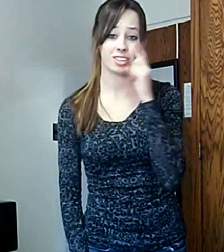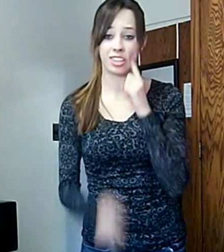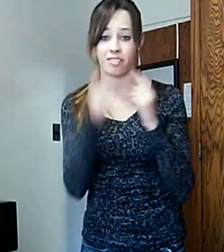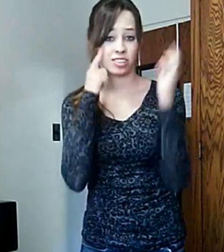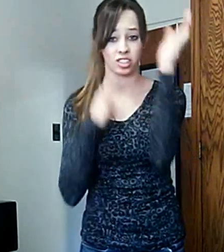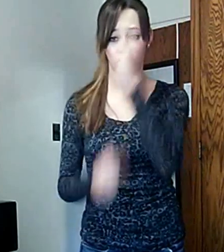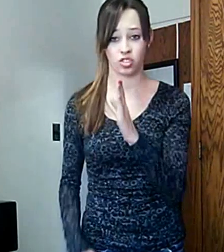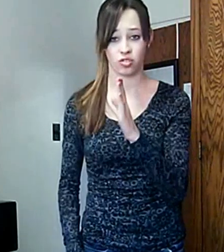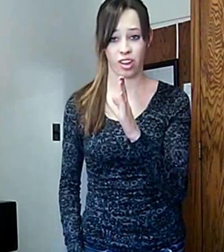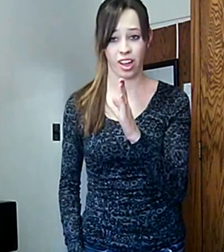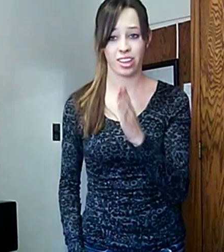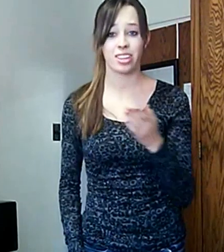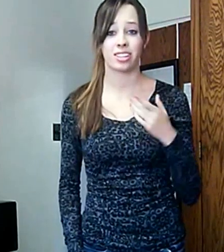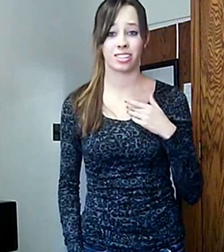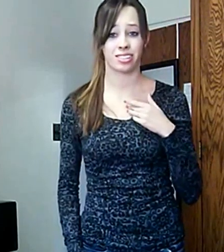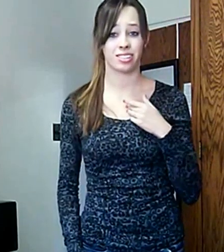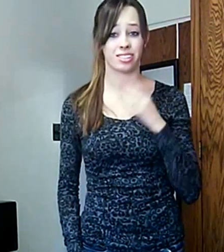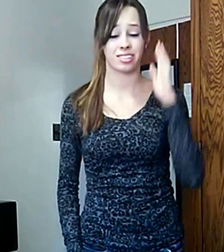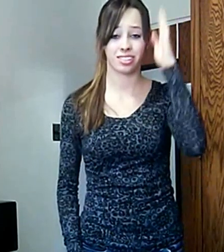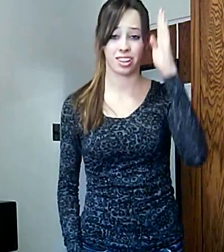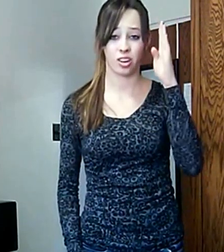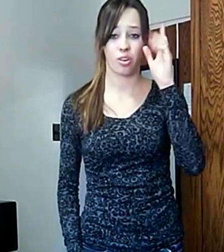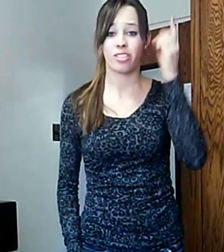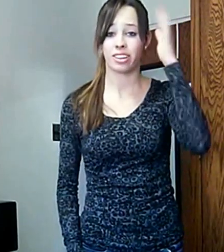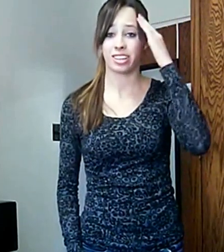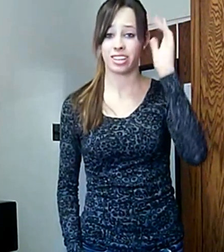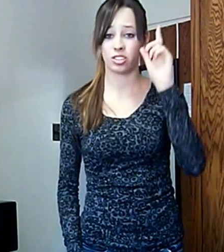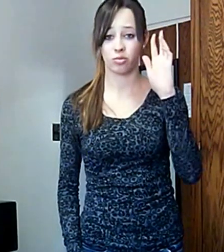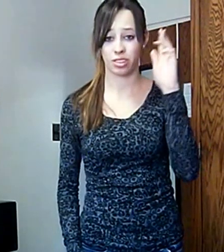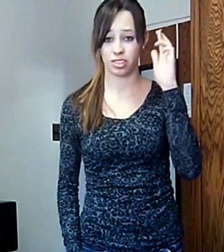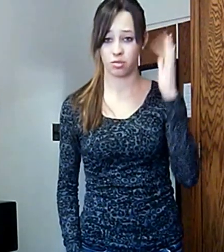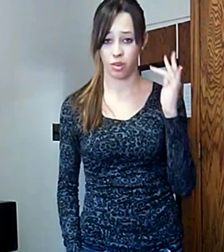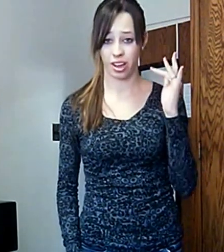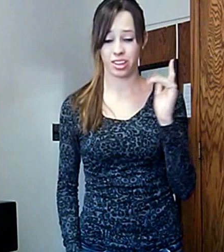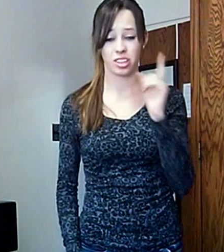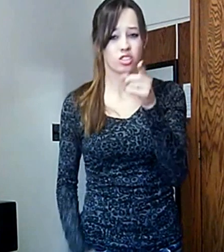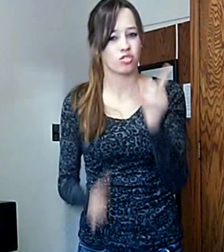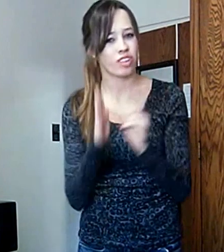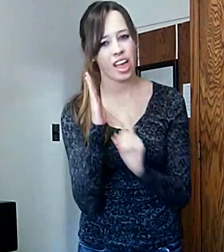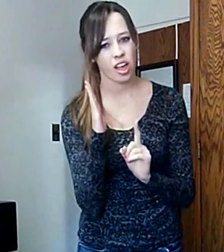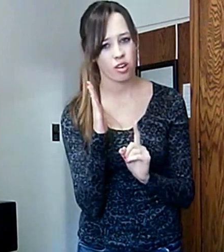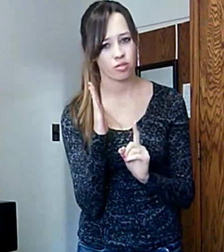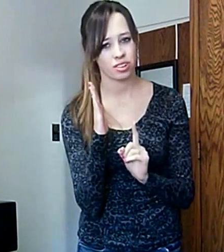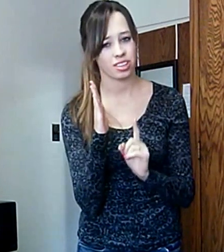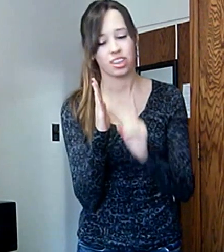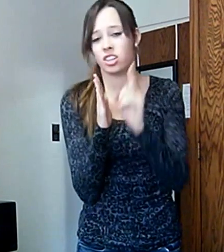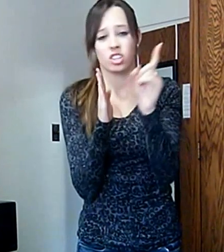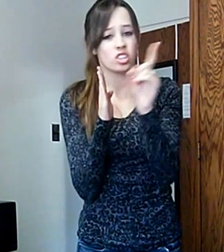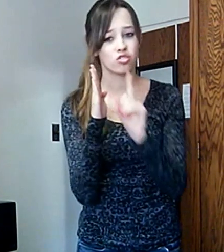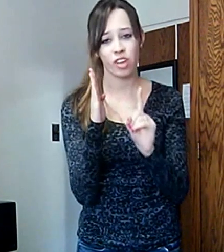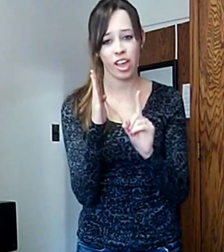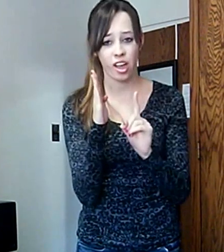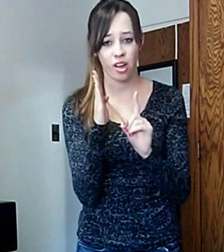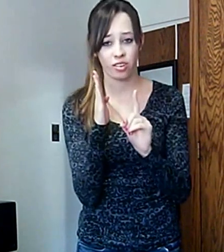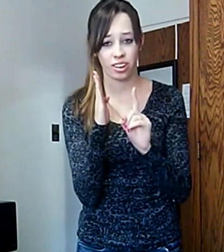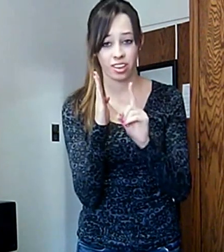he'll never see you cry Pretends he doesn't know that he's the reason why You're drowning, you're drowning,